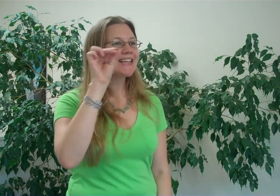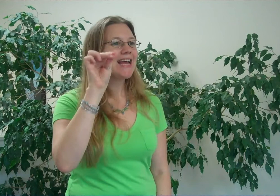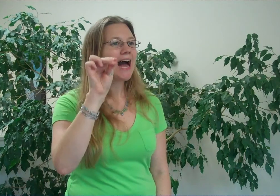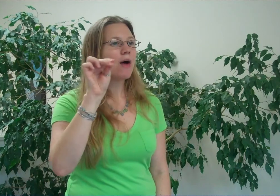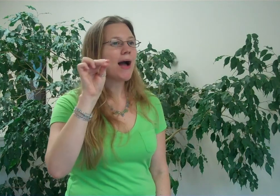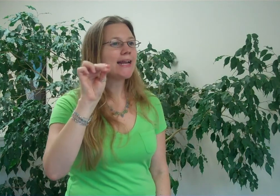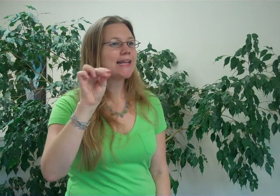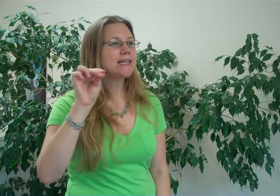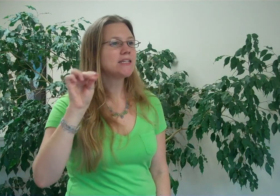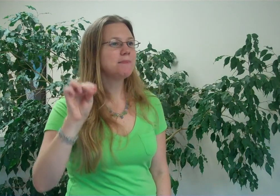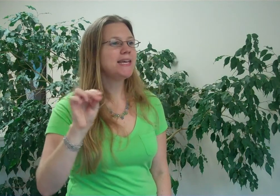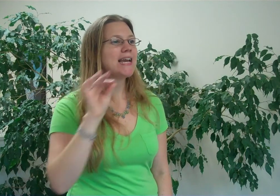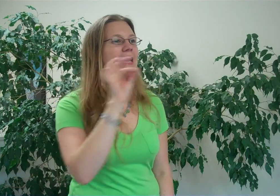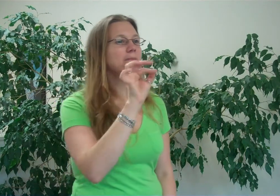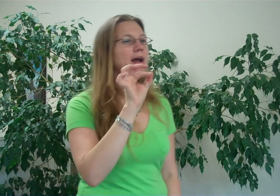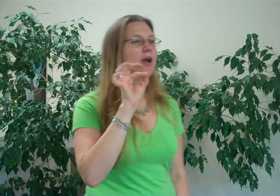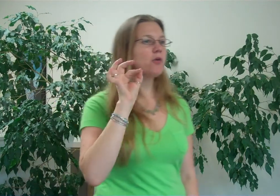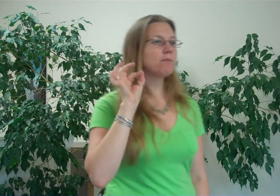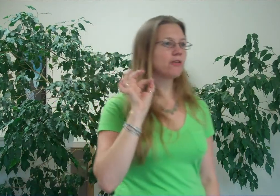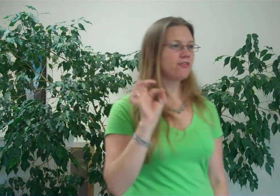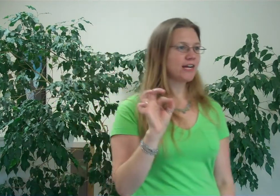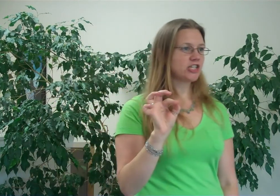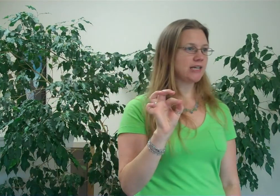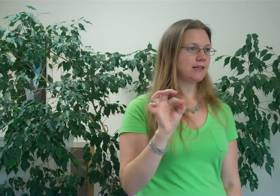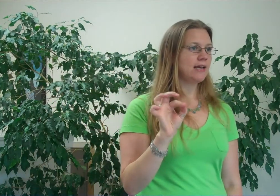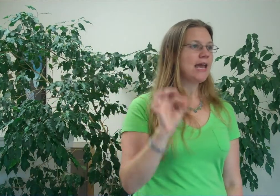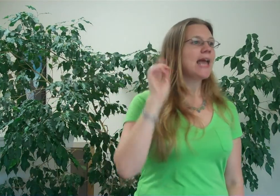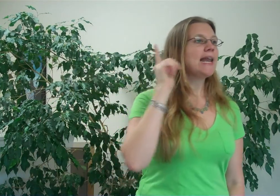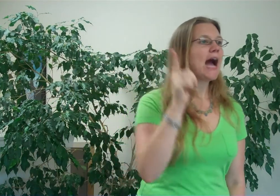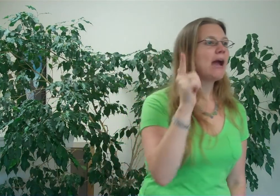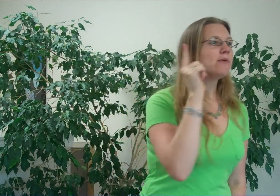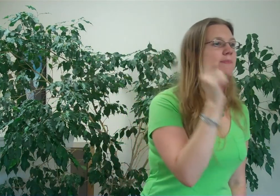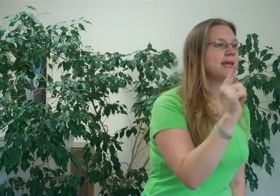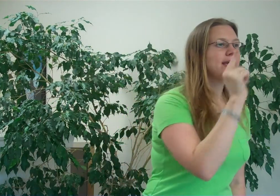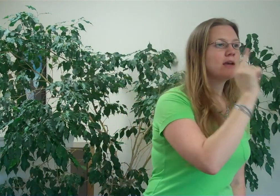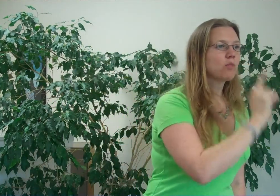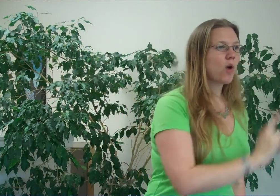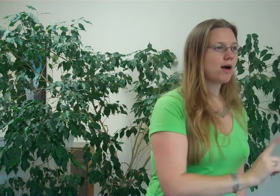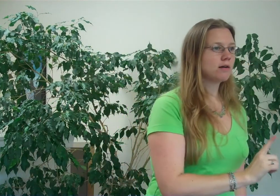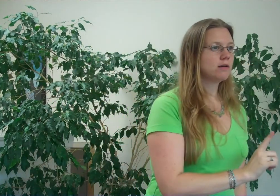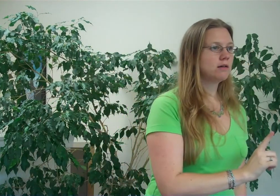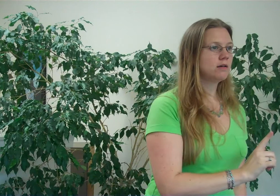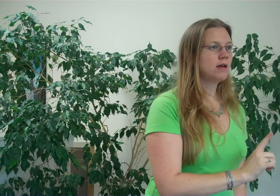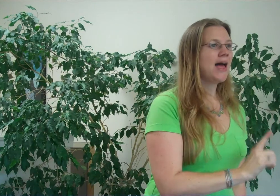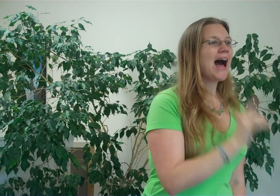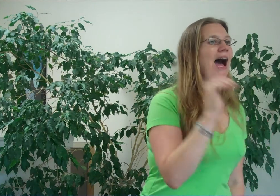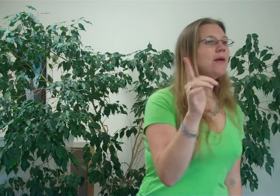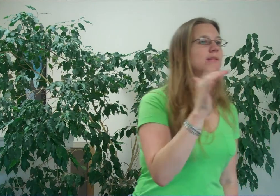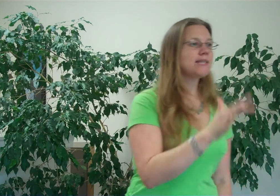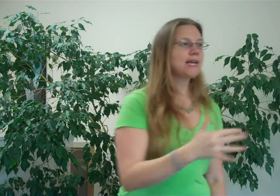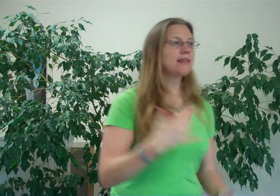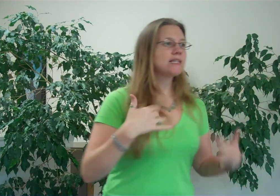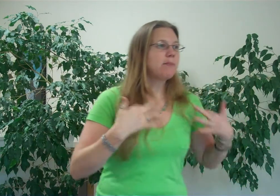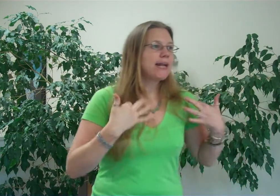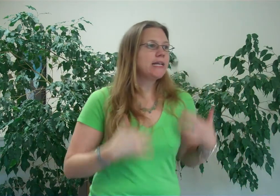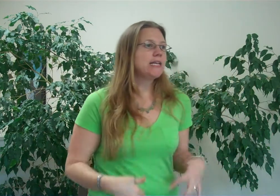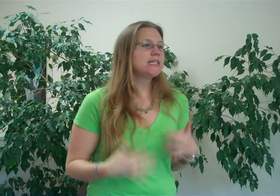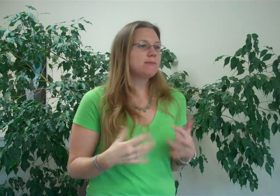how I needed to be in my own perfection, and I was making it wrong. I was saying this body needs to be